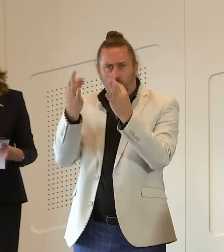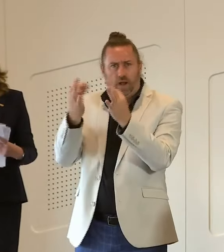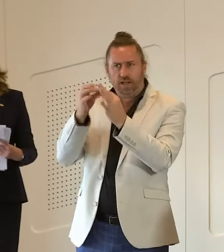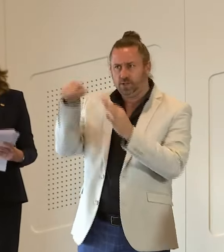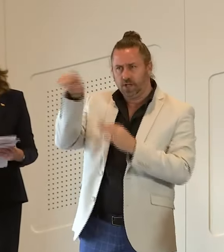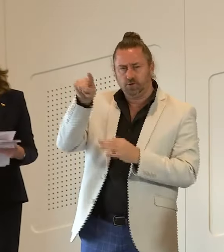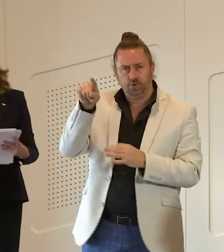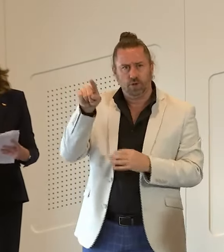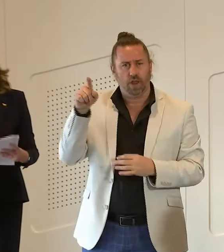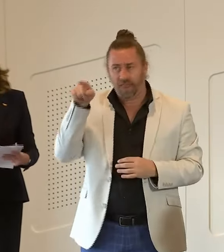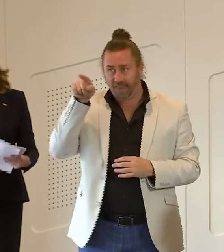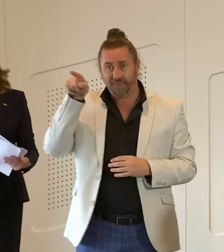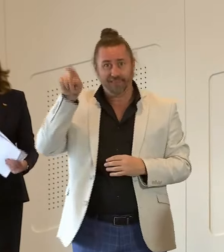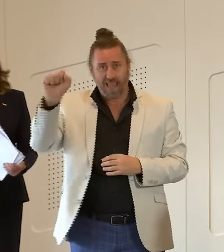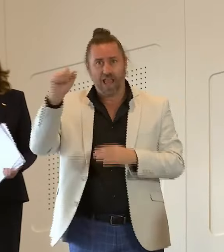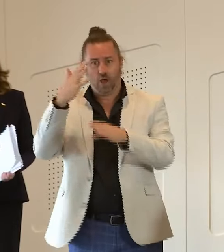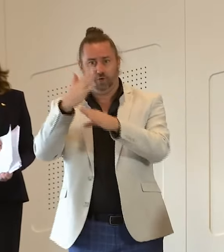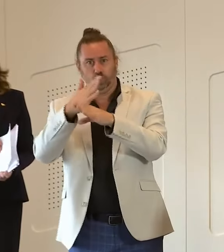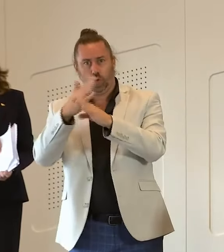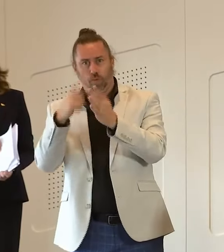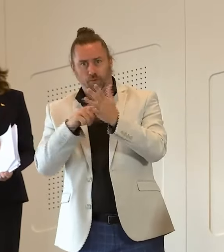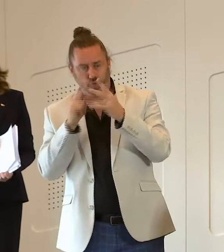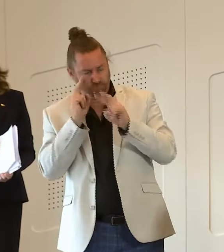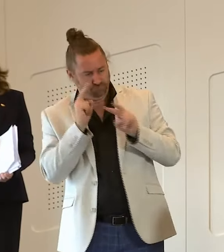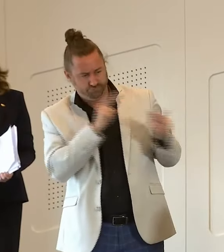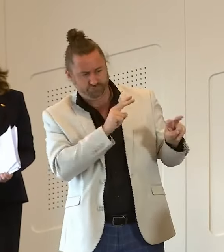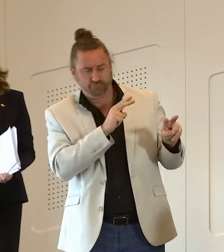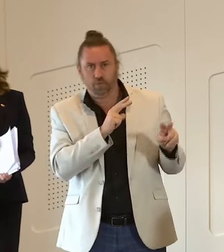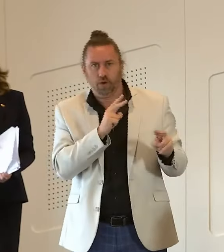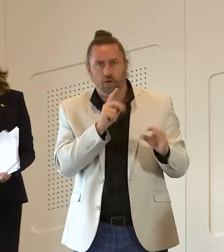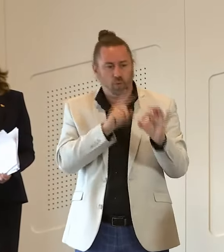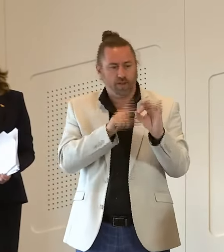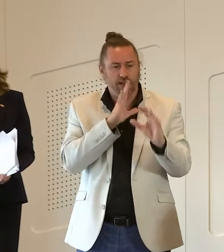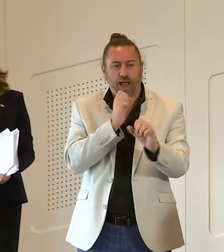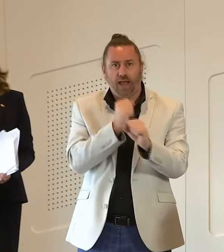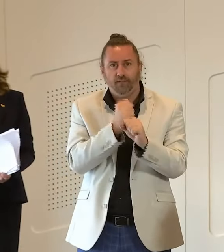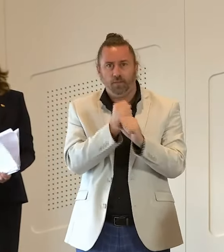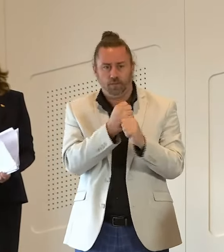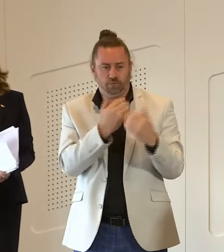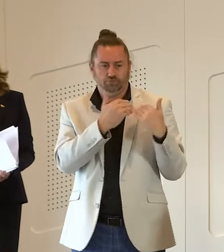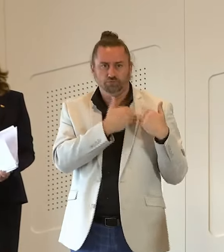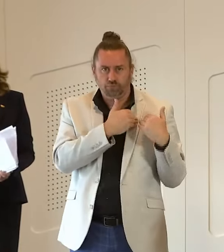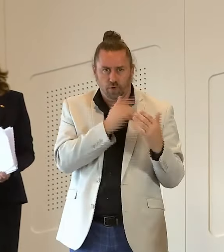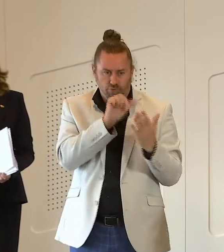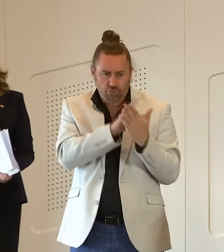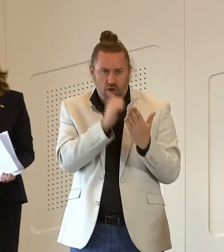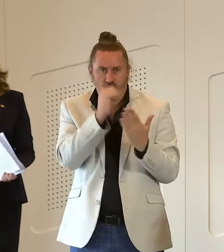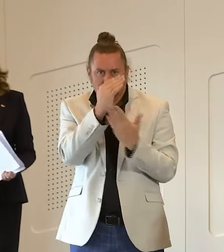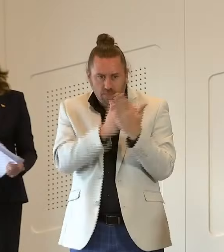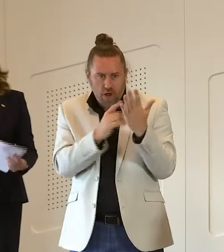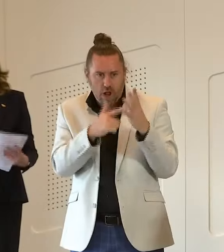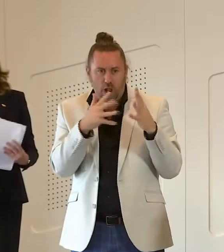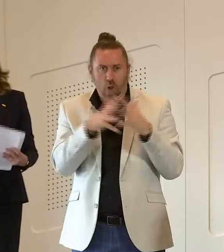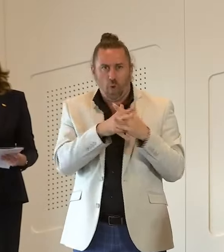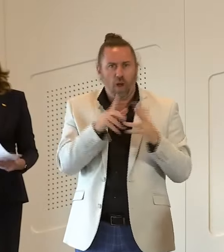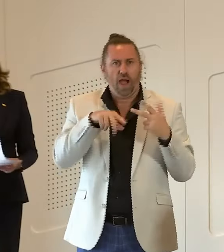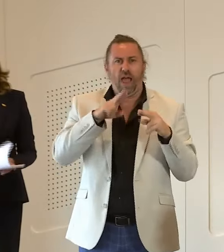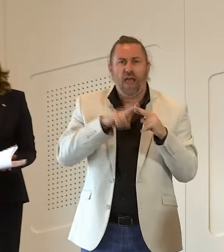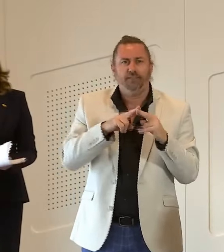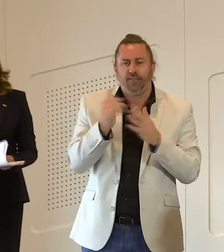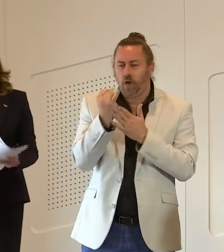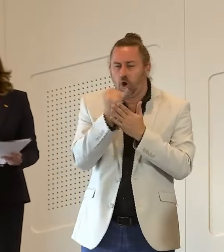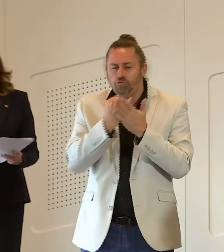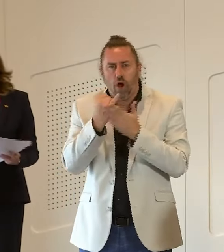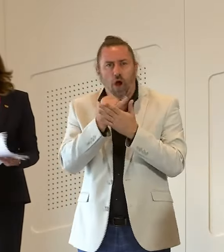independent and impartial integrity body that is responsible for investigating major crime and corruption